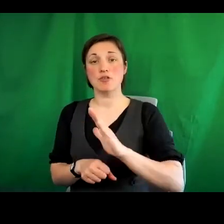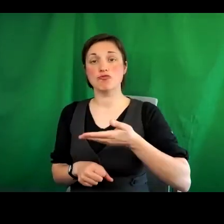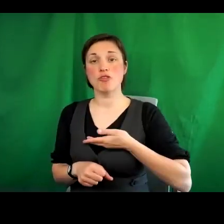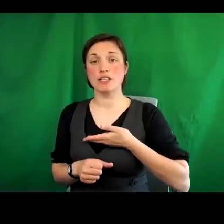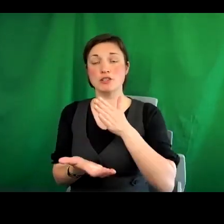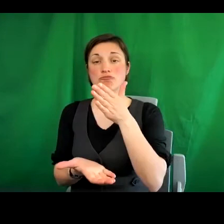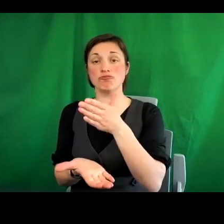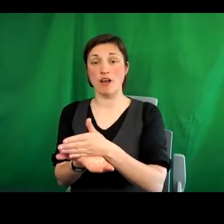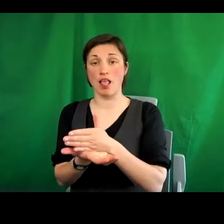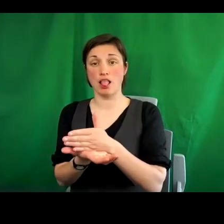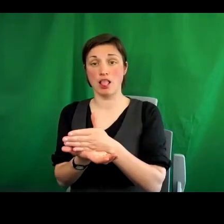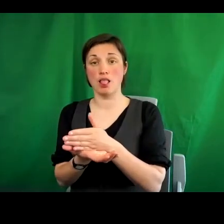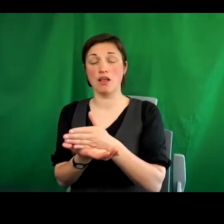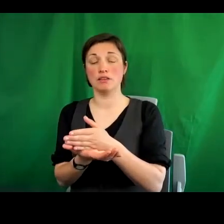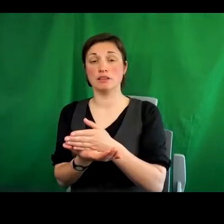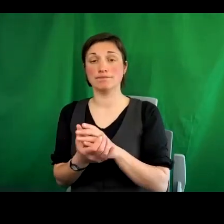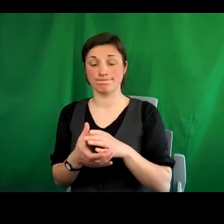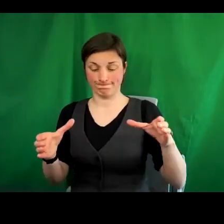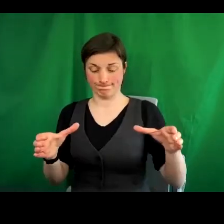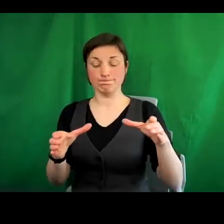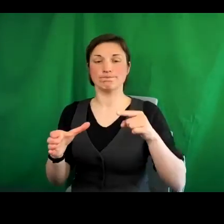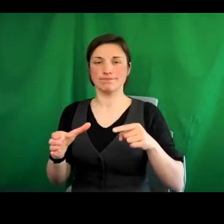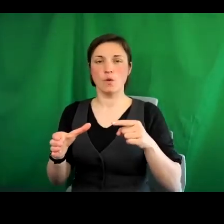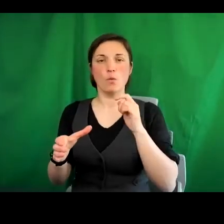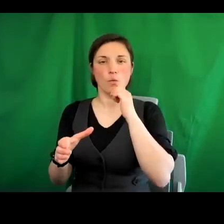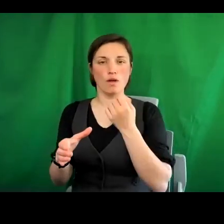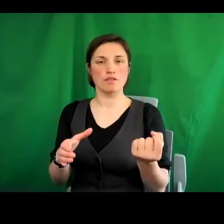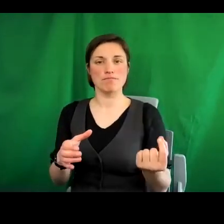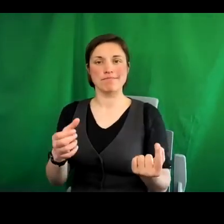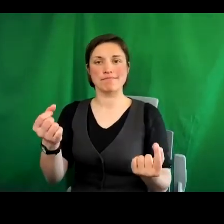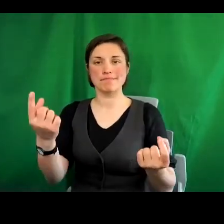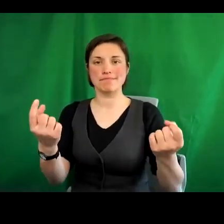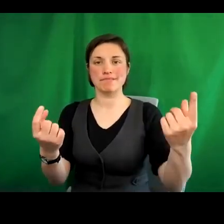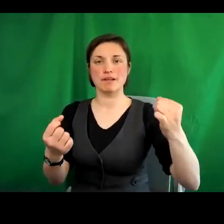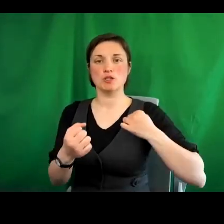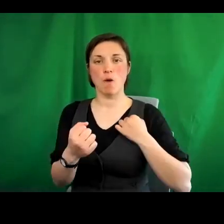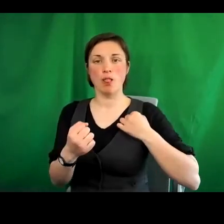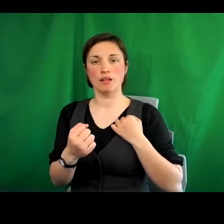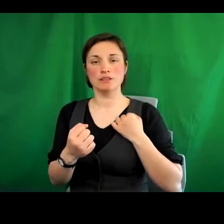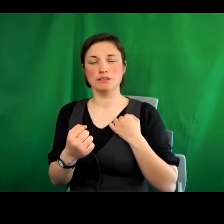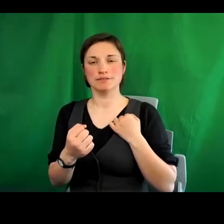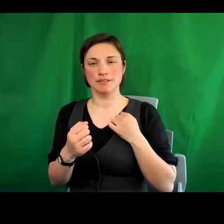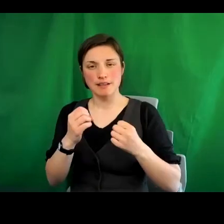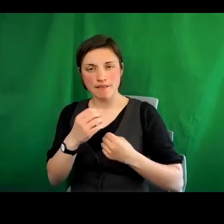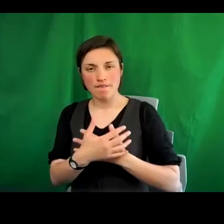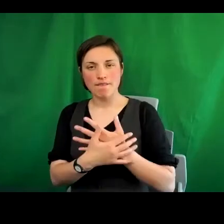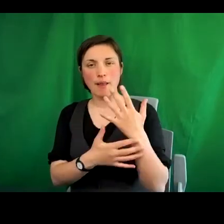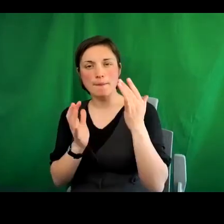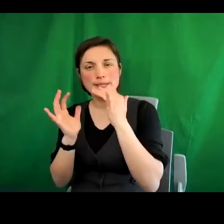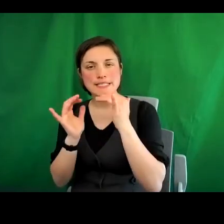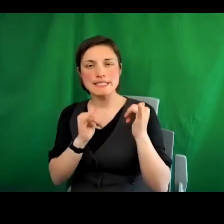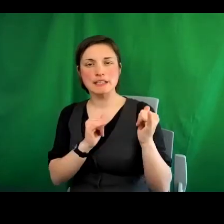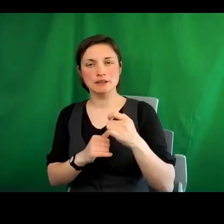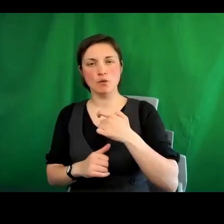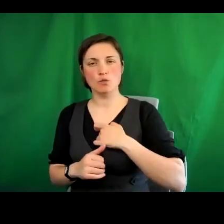going to, you know, ignite other sparks around Scotland and develop and test similar human rights based